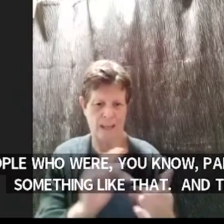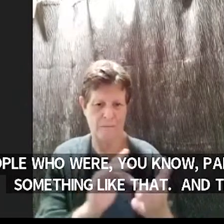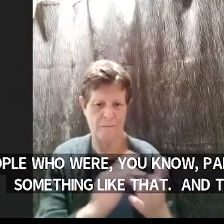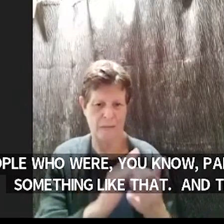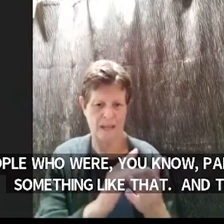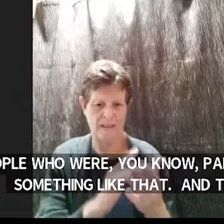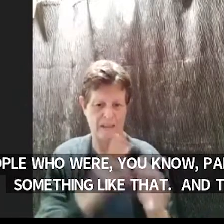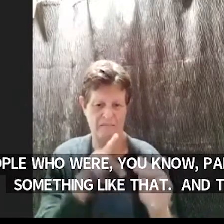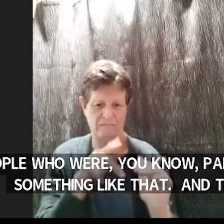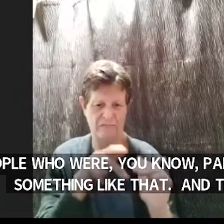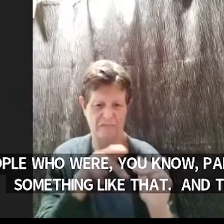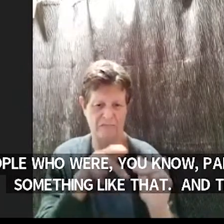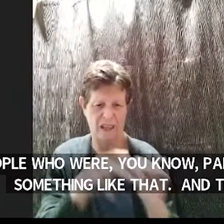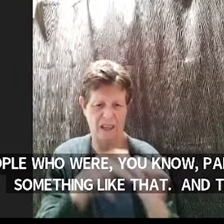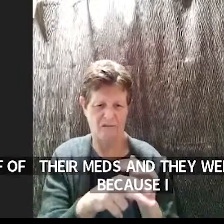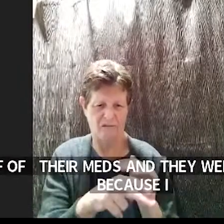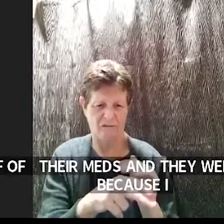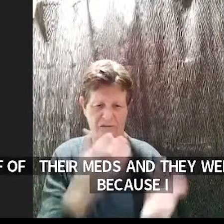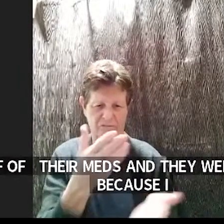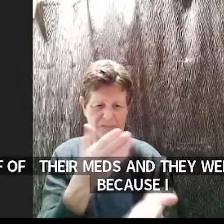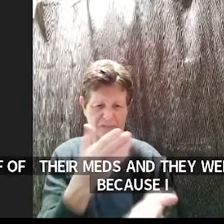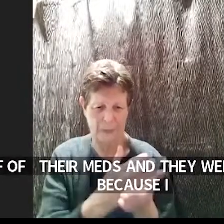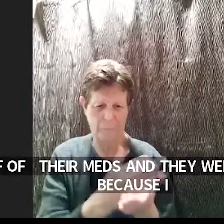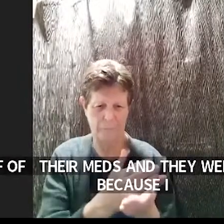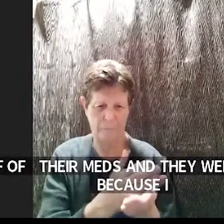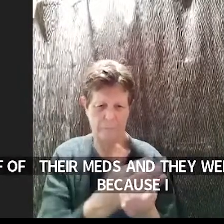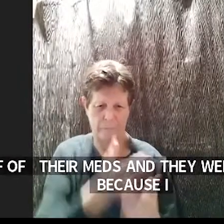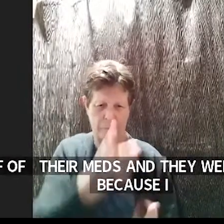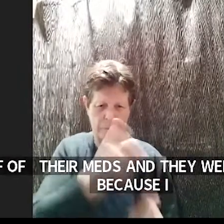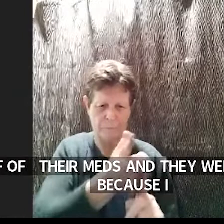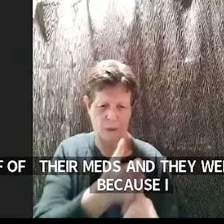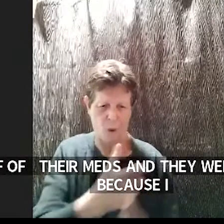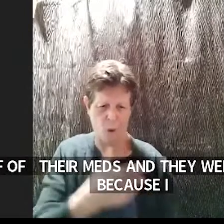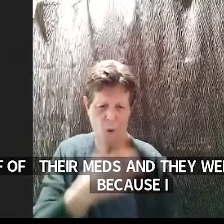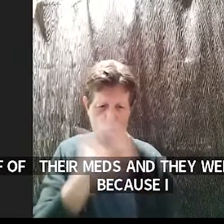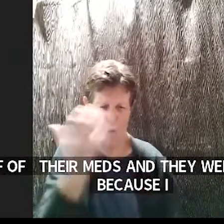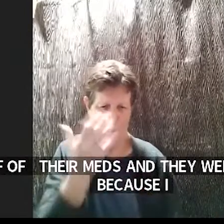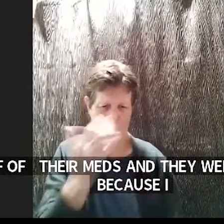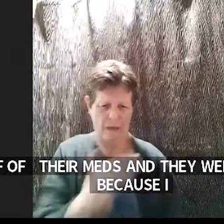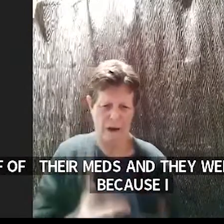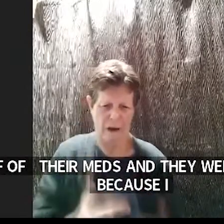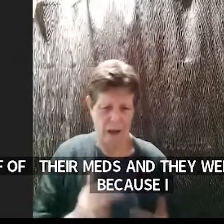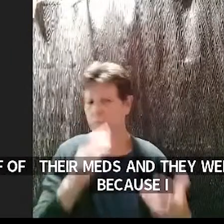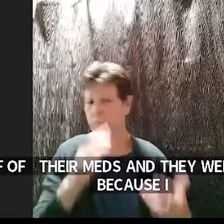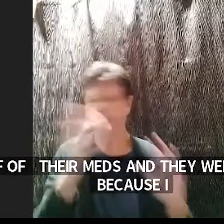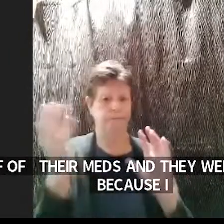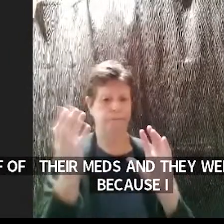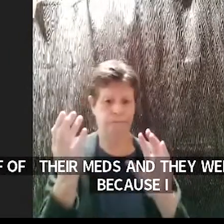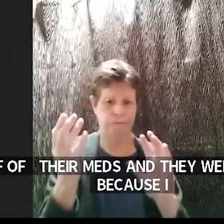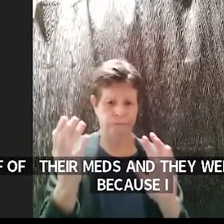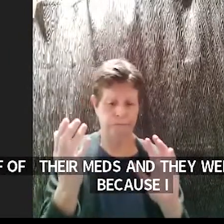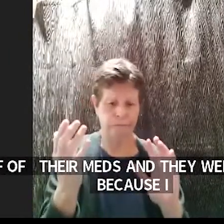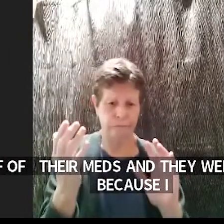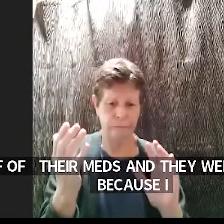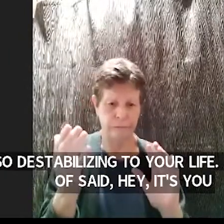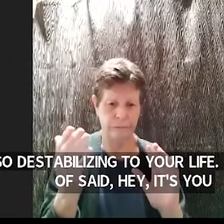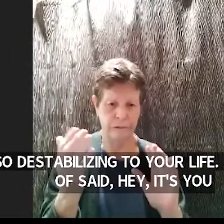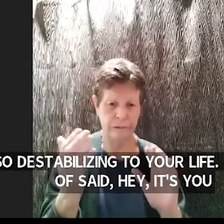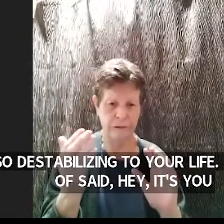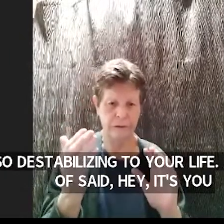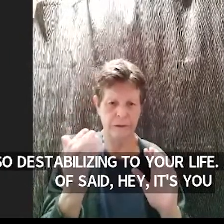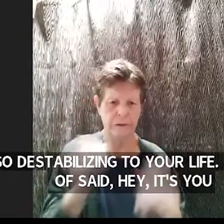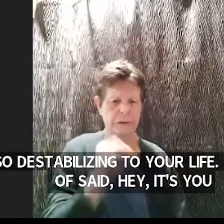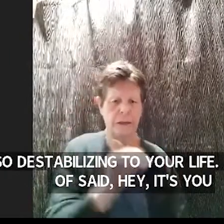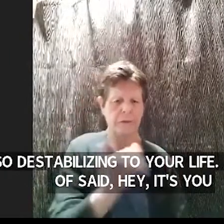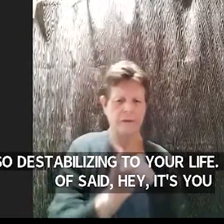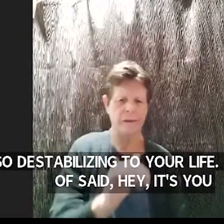because i mean it is so destabilizing to your life and they kind of said hey it's it's you guys it's you like uh dope fiends out there who who made